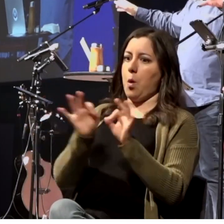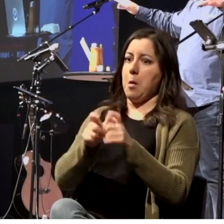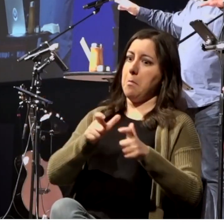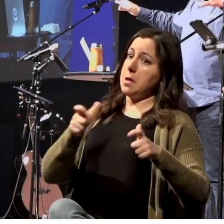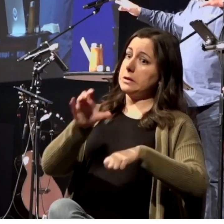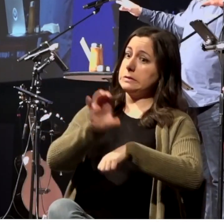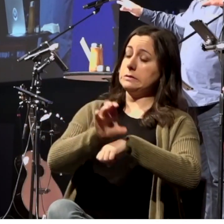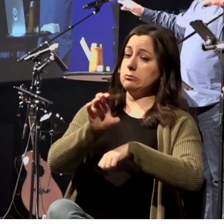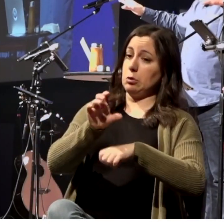that.